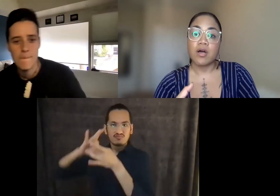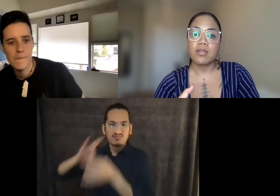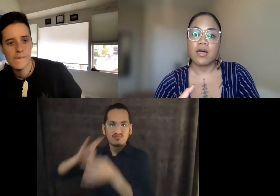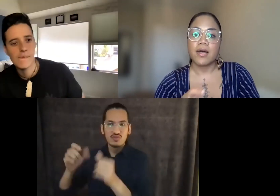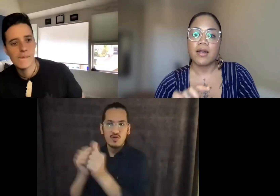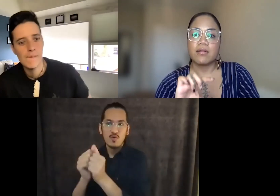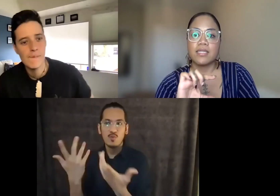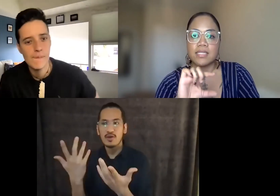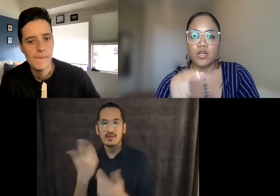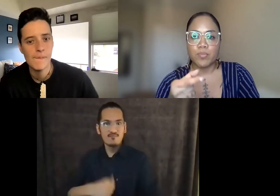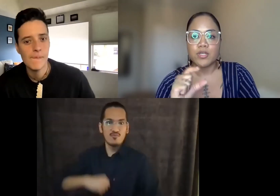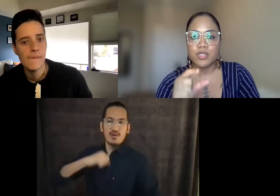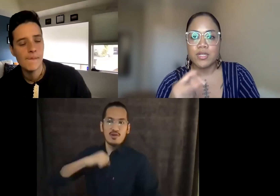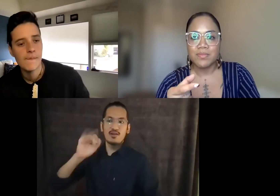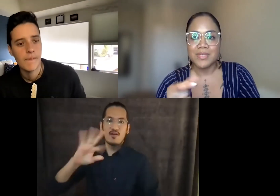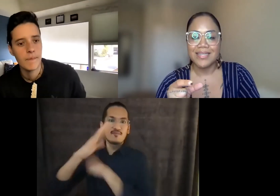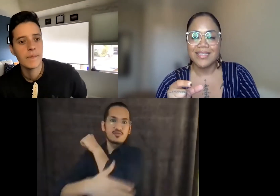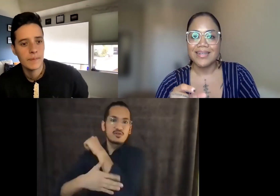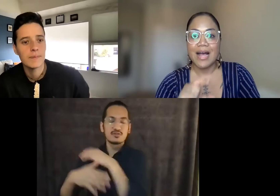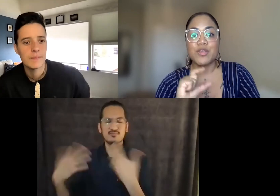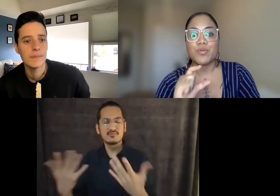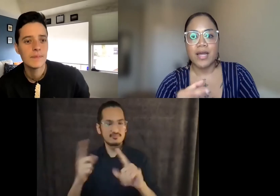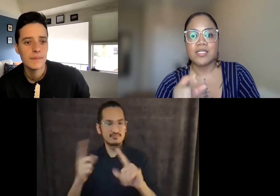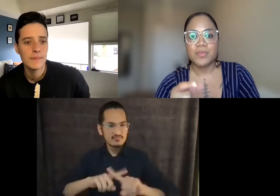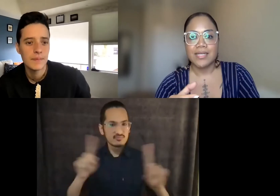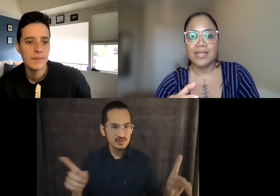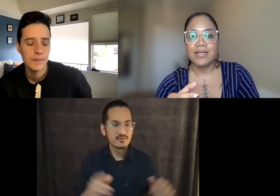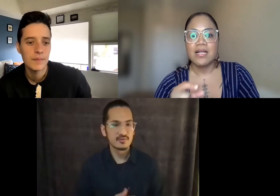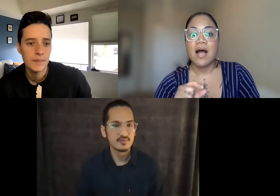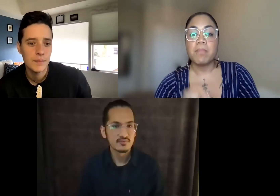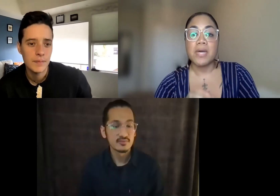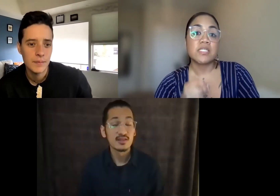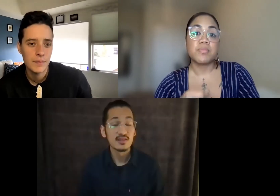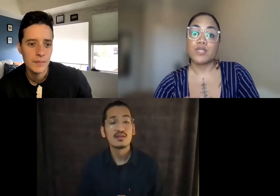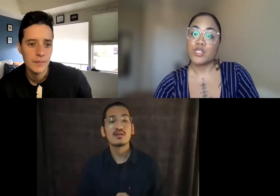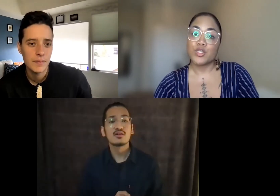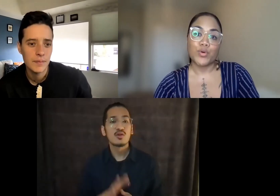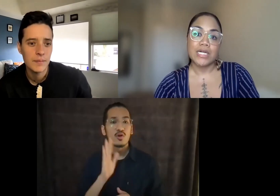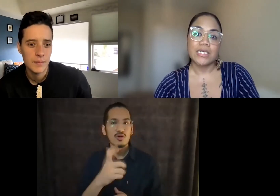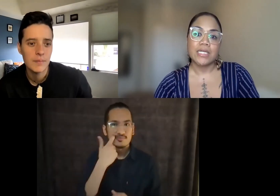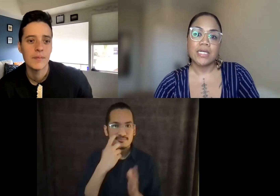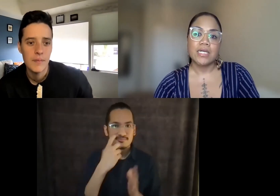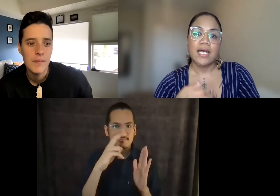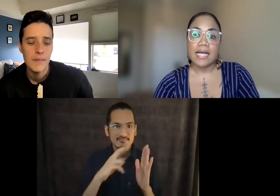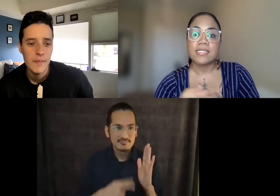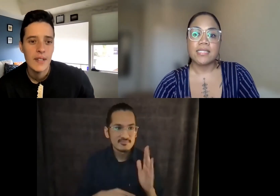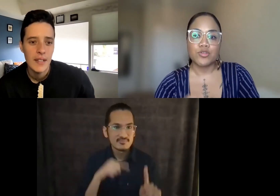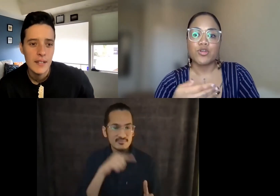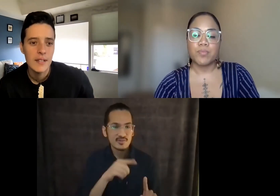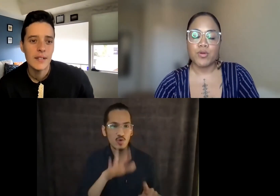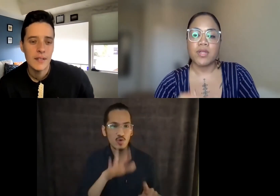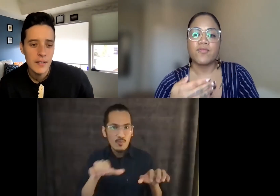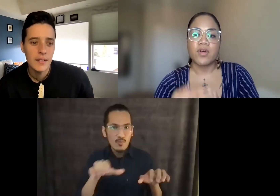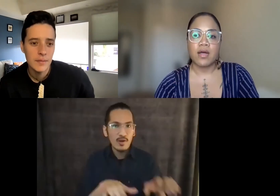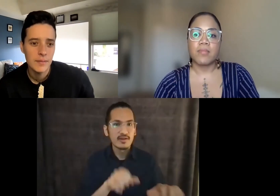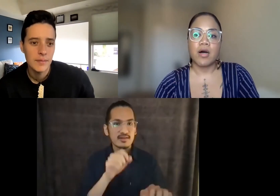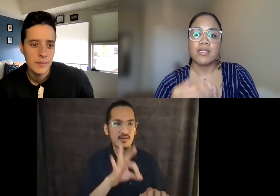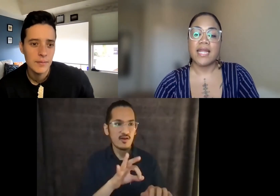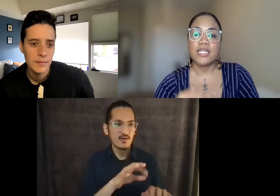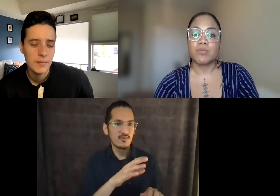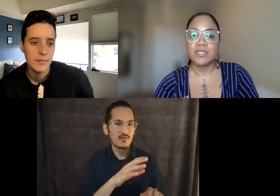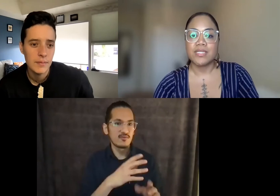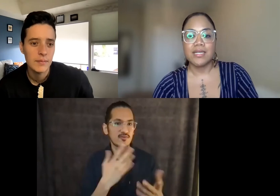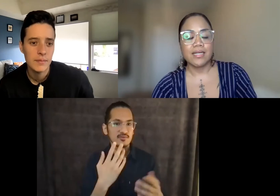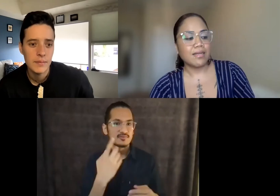talk a lot about how this interpersonal intimacy, how you practice Pilina, must be restored as a central component of Kanaka